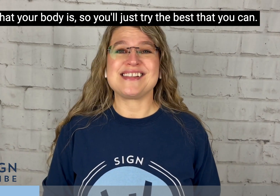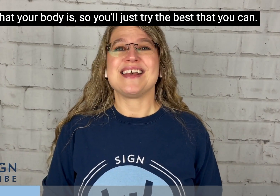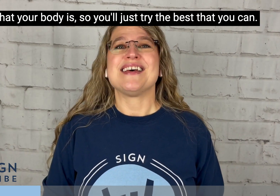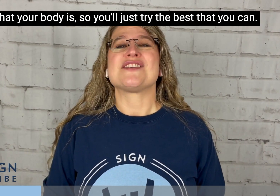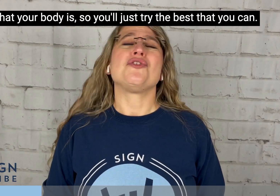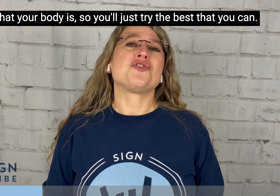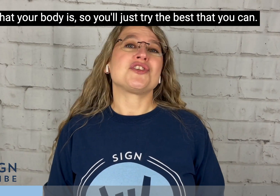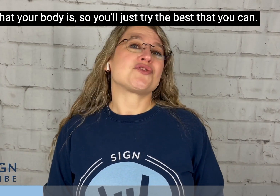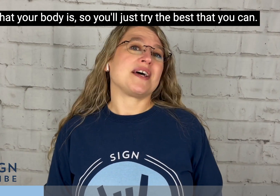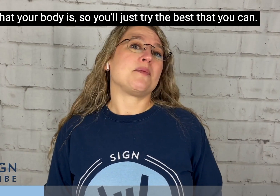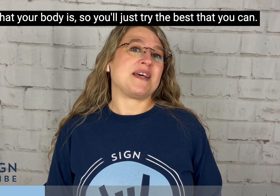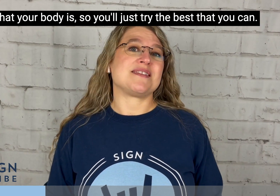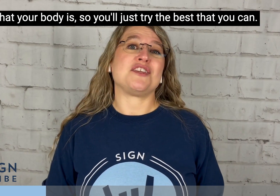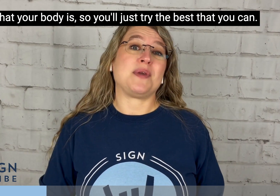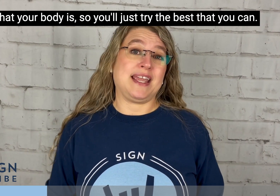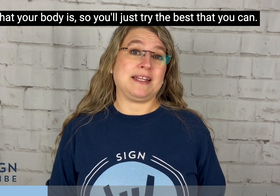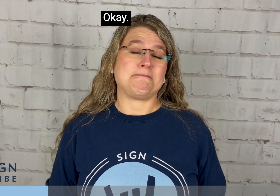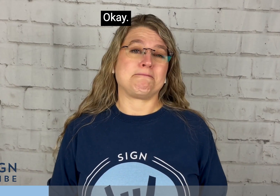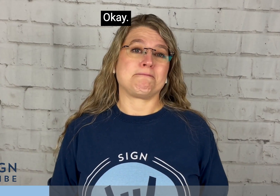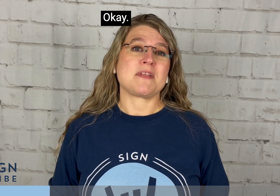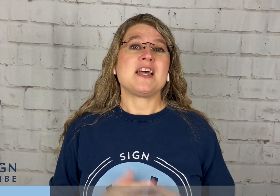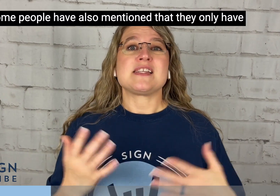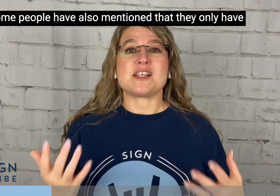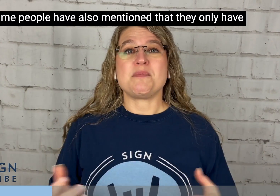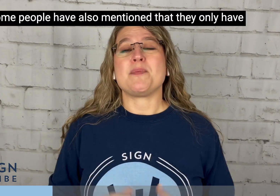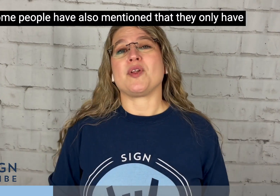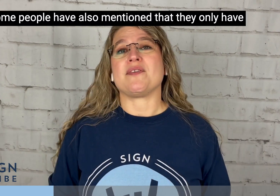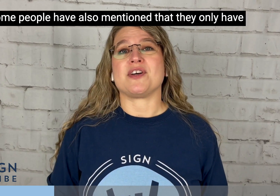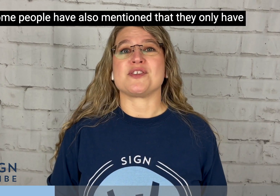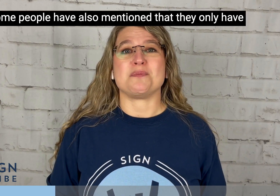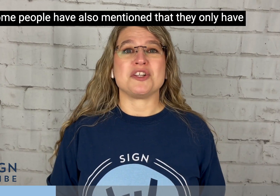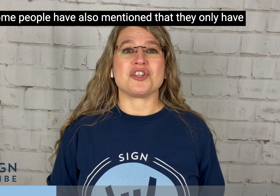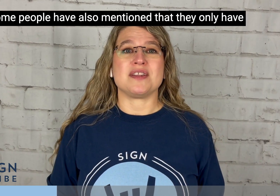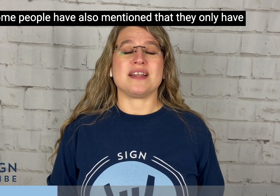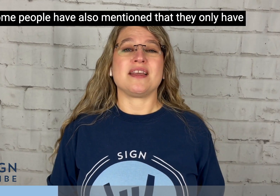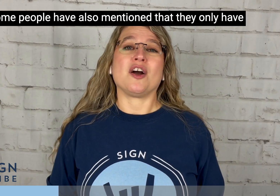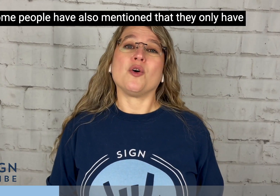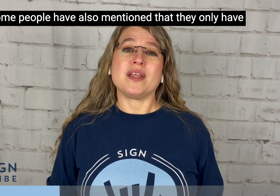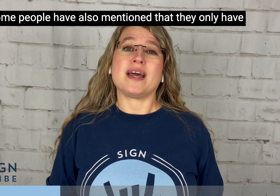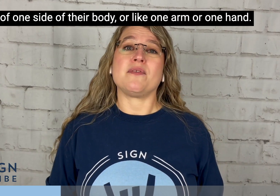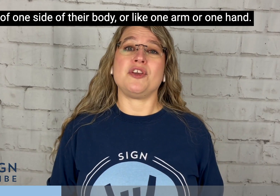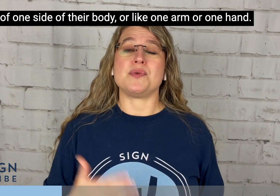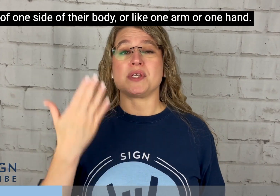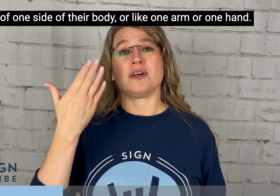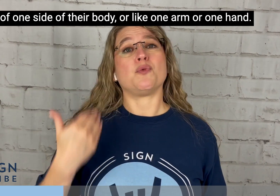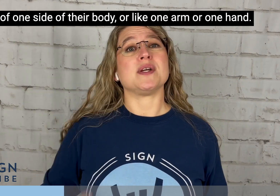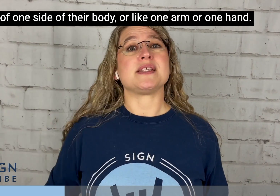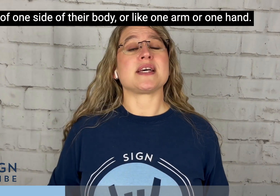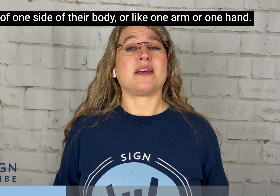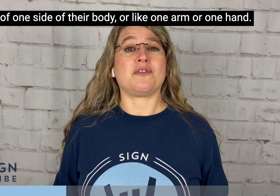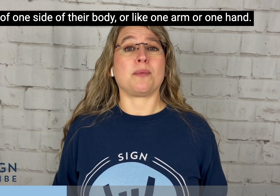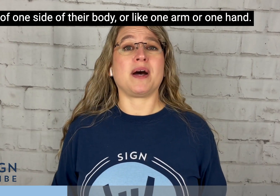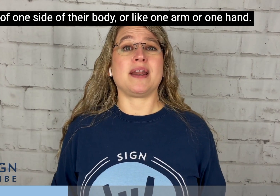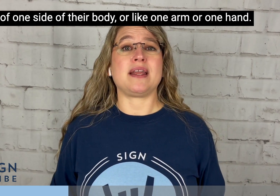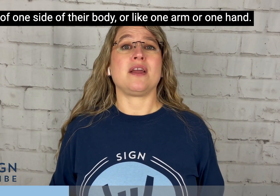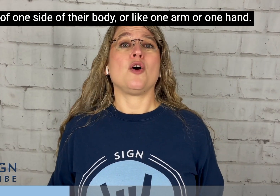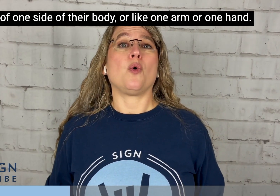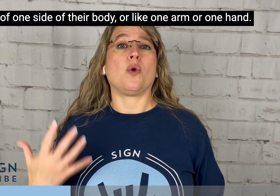so you'll just try the best that you can. Some people have also mentioned that they only have use of one side of their body or